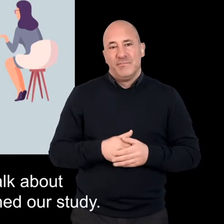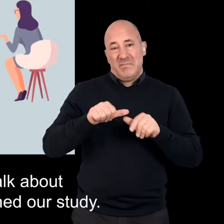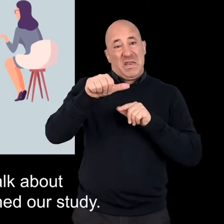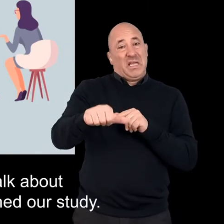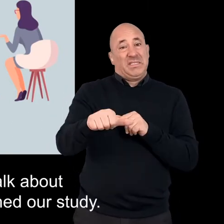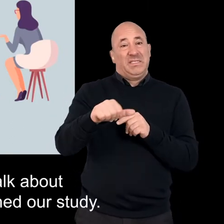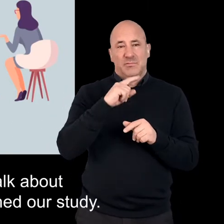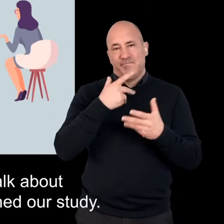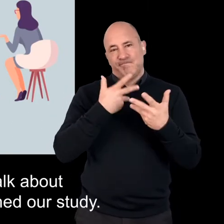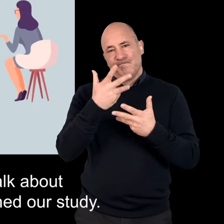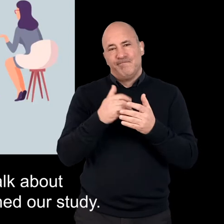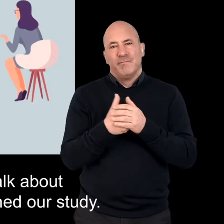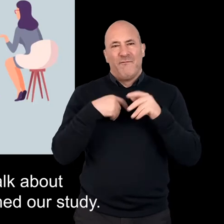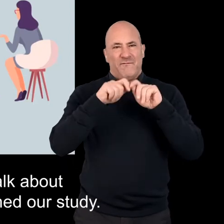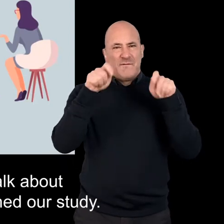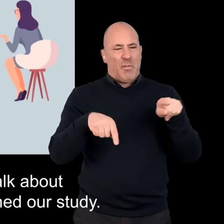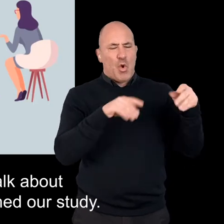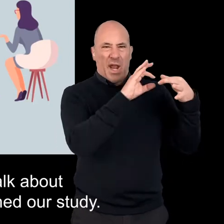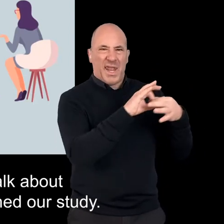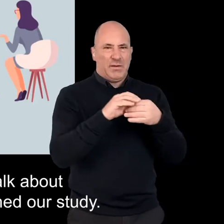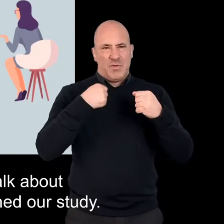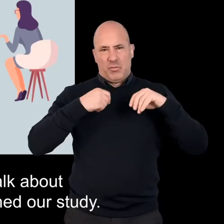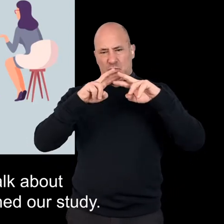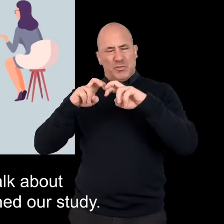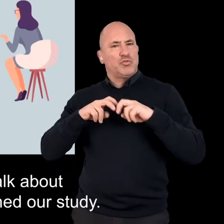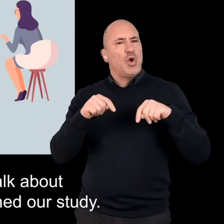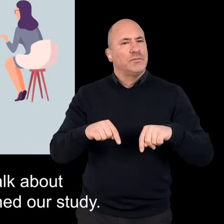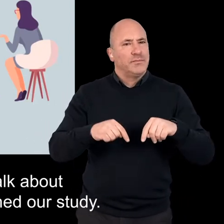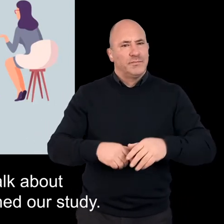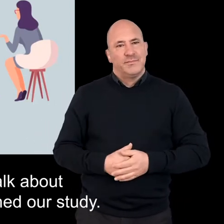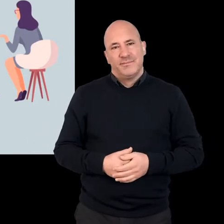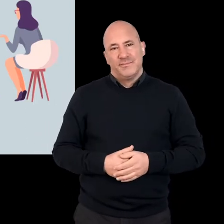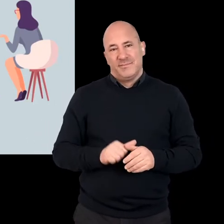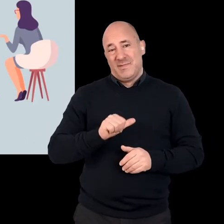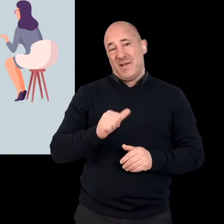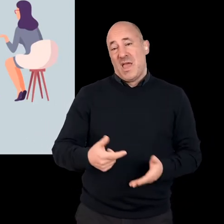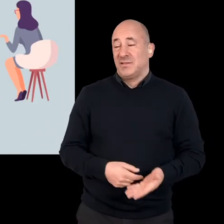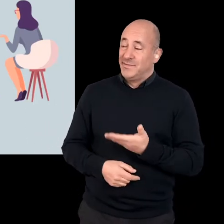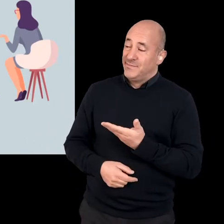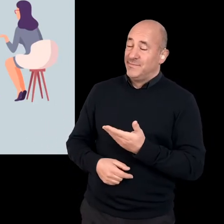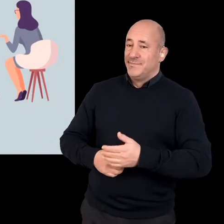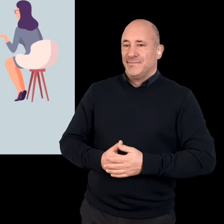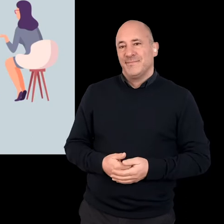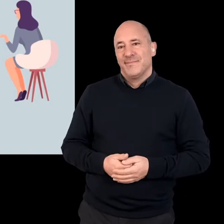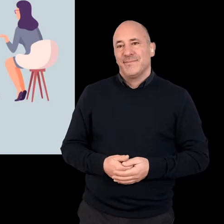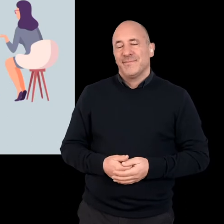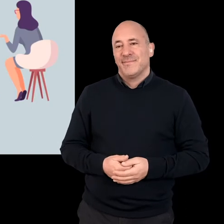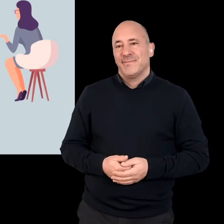months. In the next section we're going to talk about some of the frameworks which underpinned our study. Next